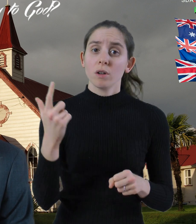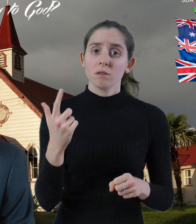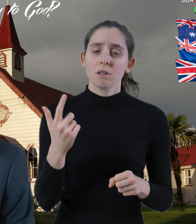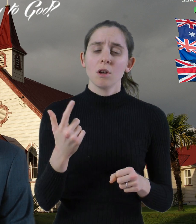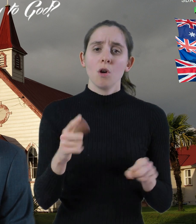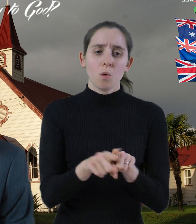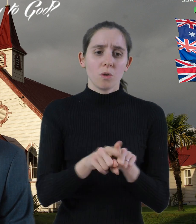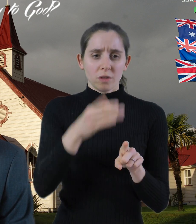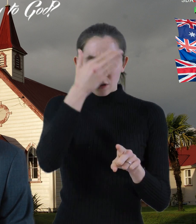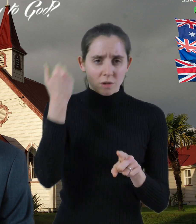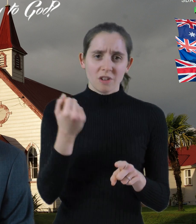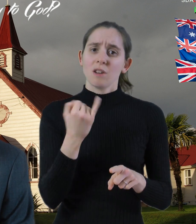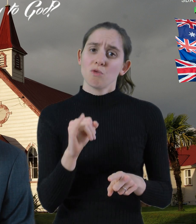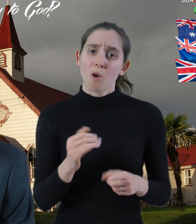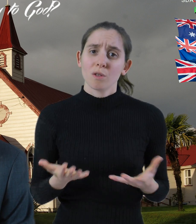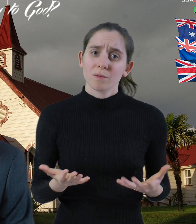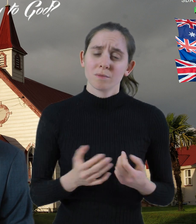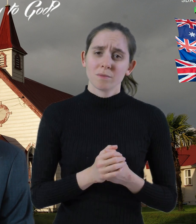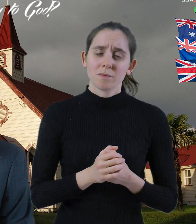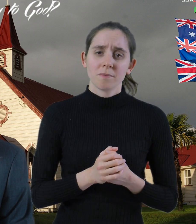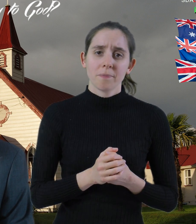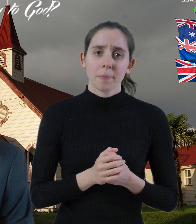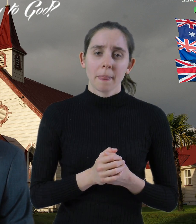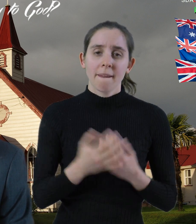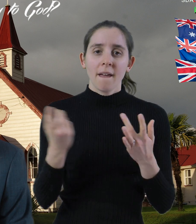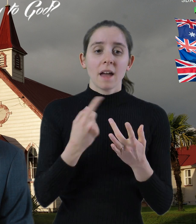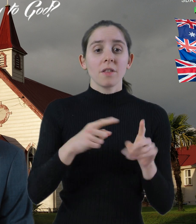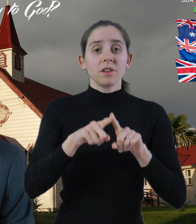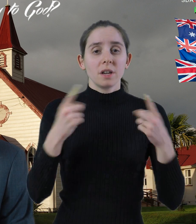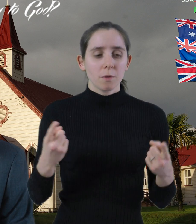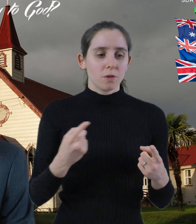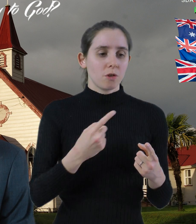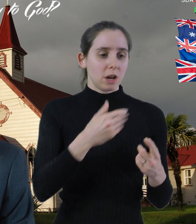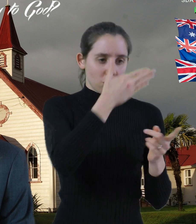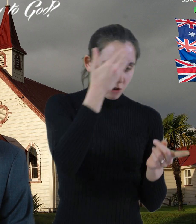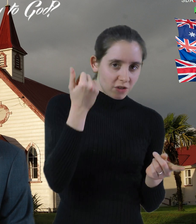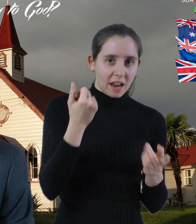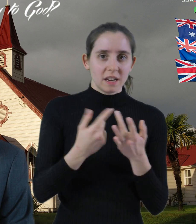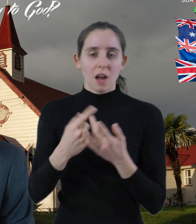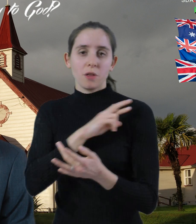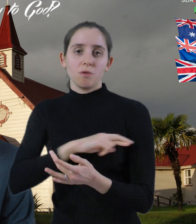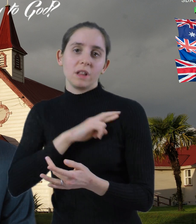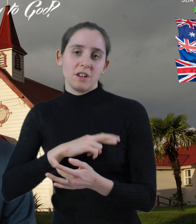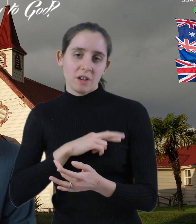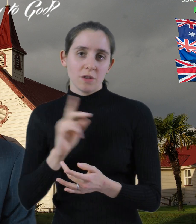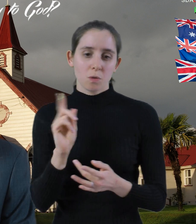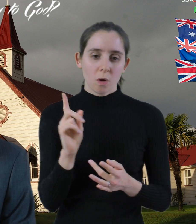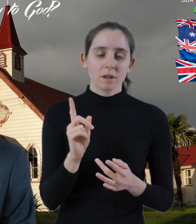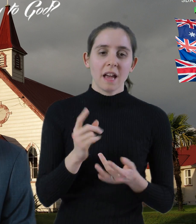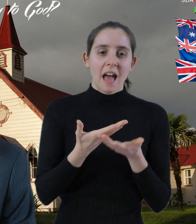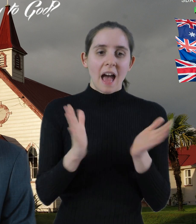Christianity is wrong? Another difference between Christianity and other religions is how sins